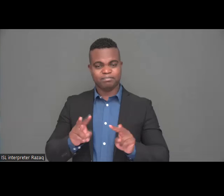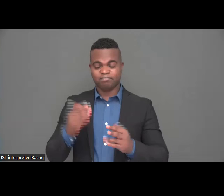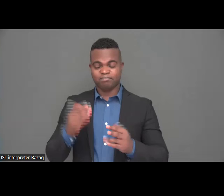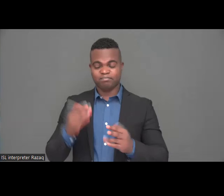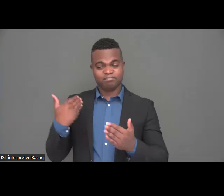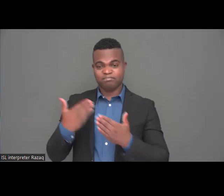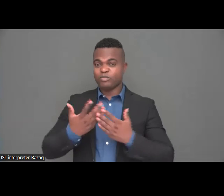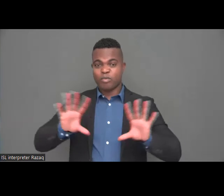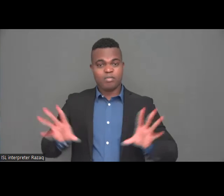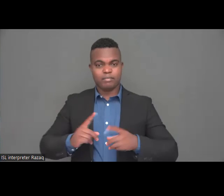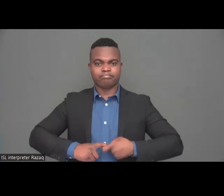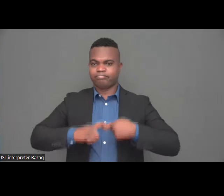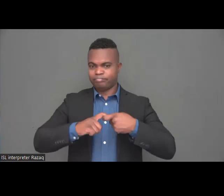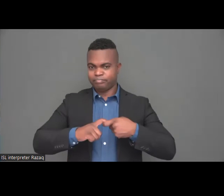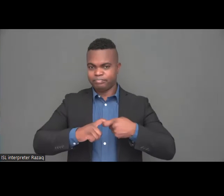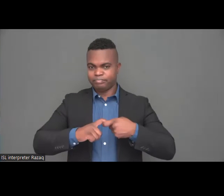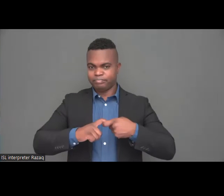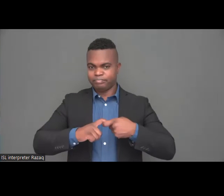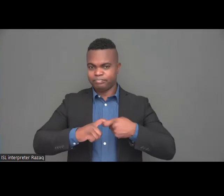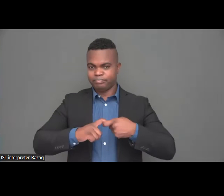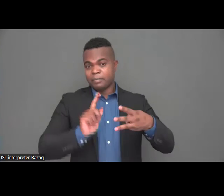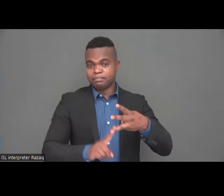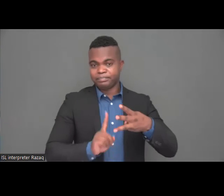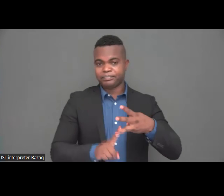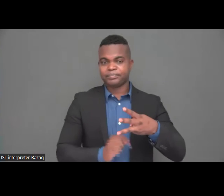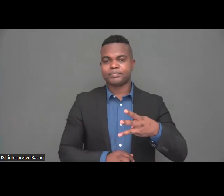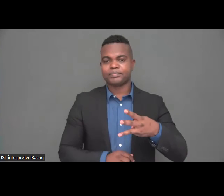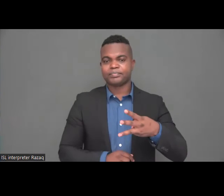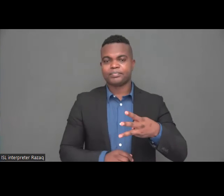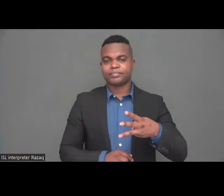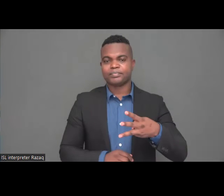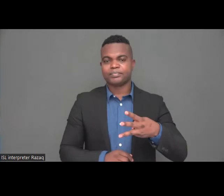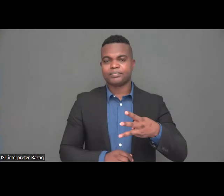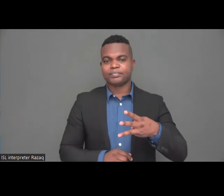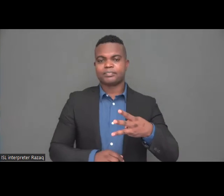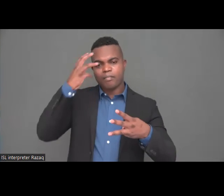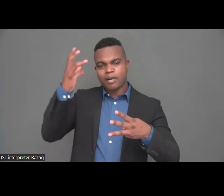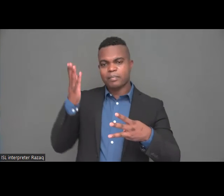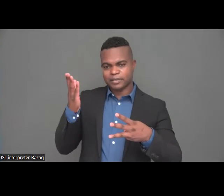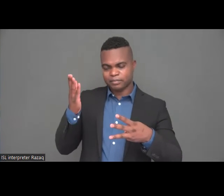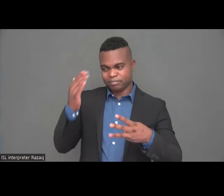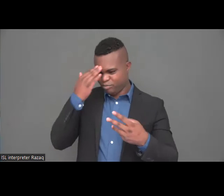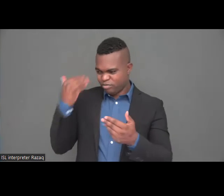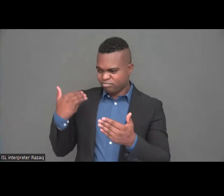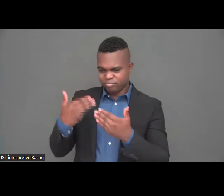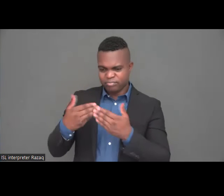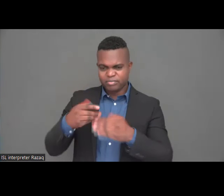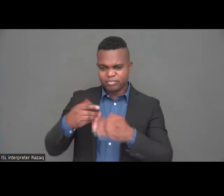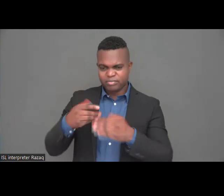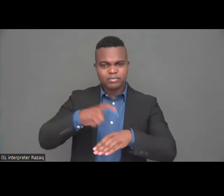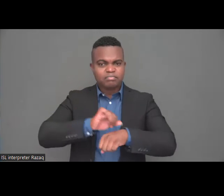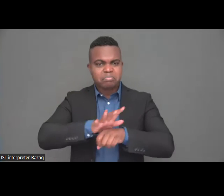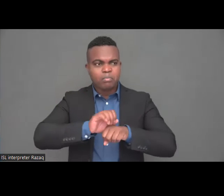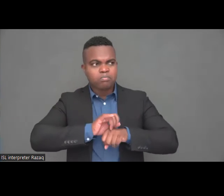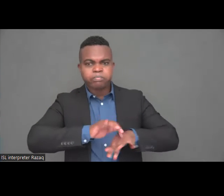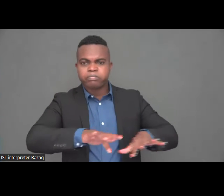times, that when a mother or another caregiver dies or is ill